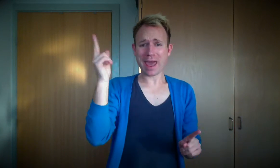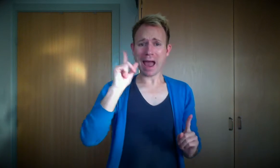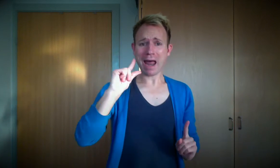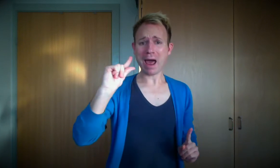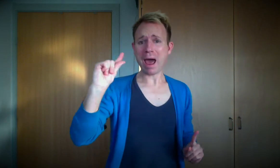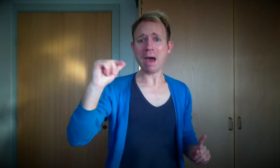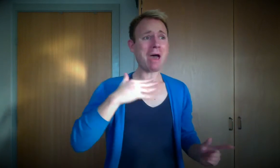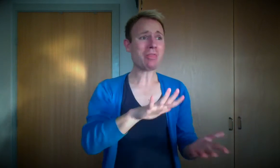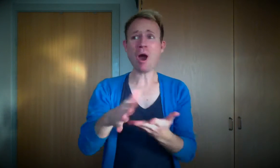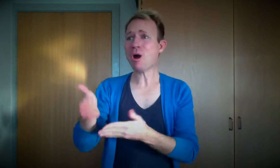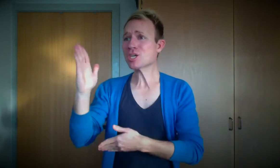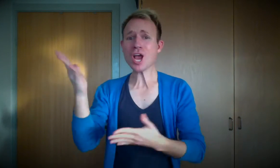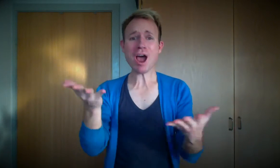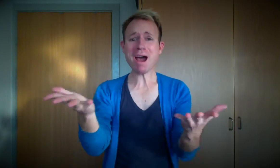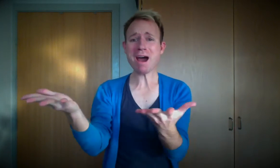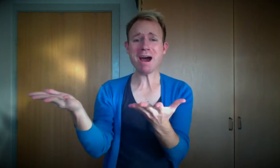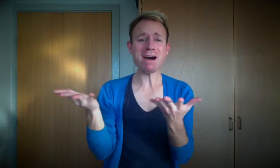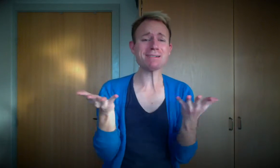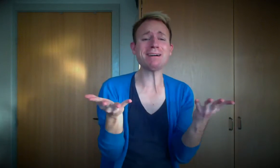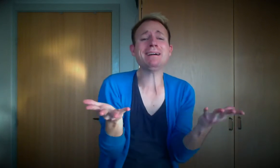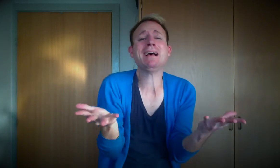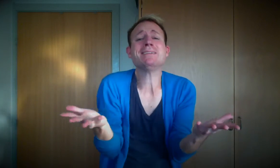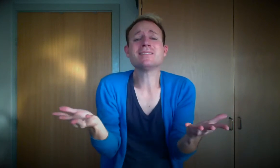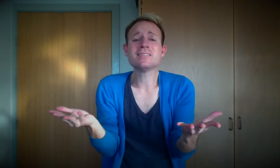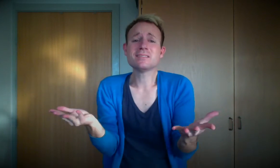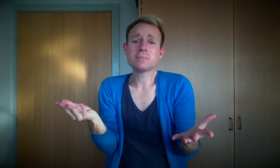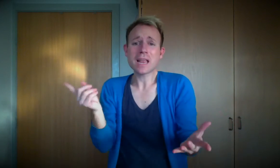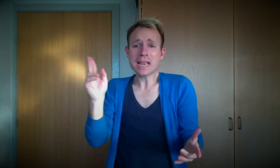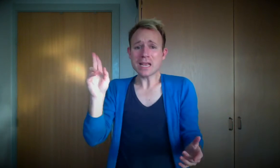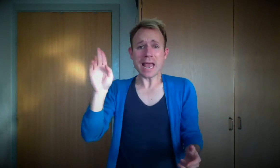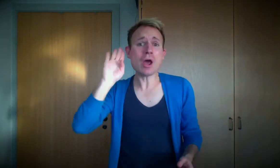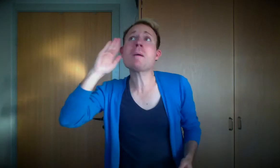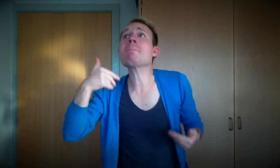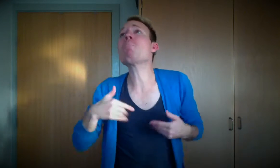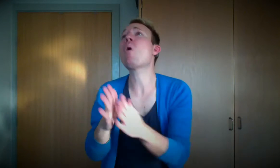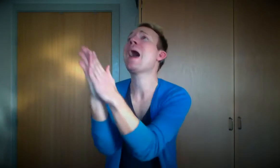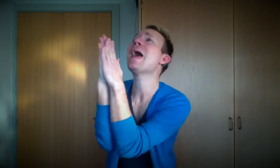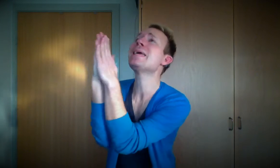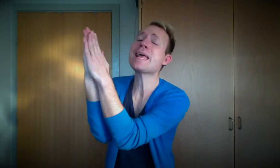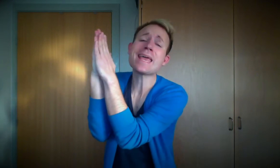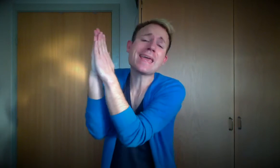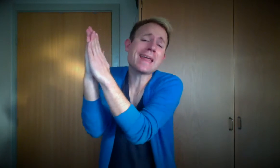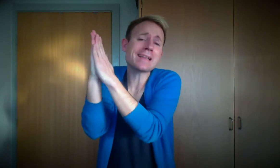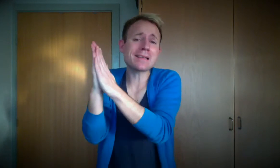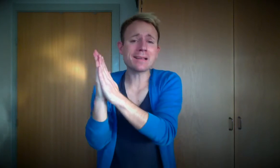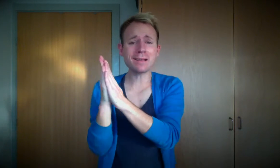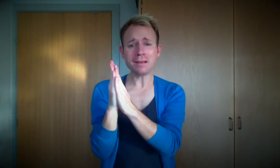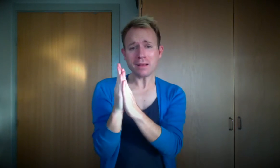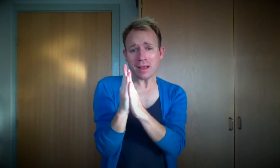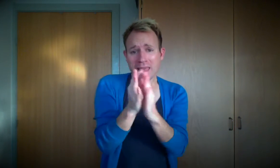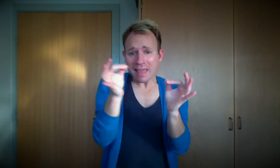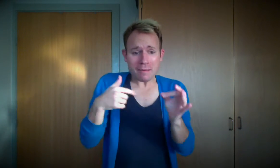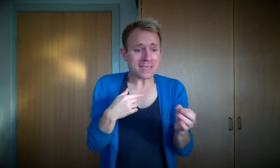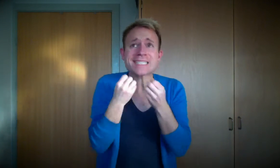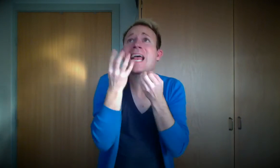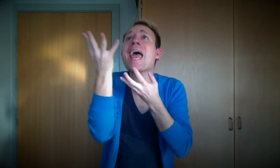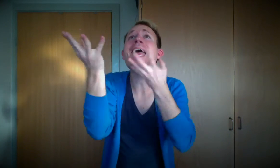had no choice? Can you hear me praying? Anything I'm saying?